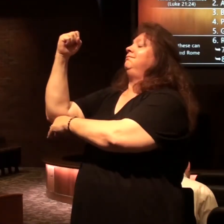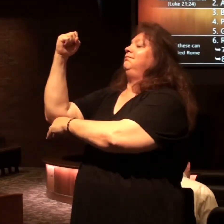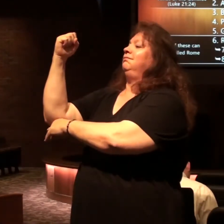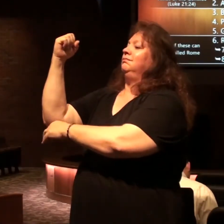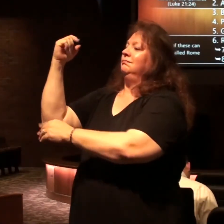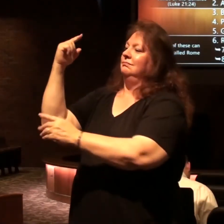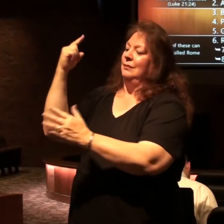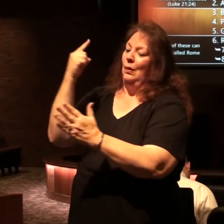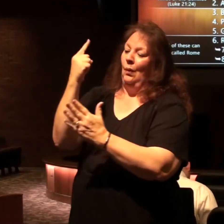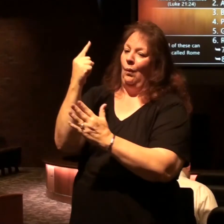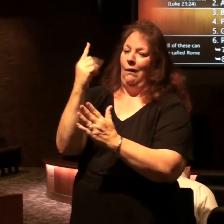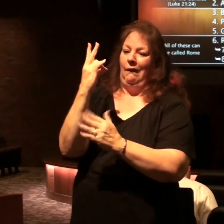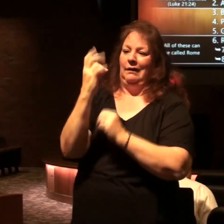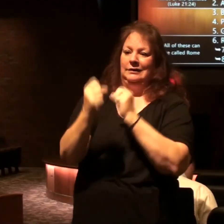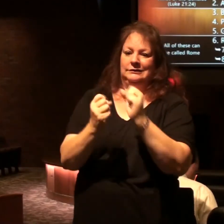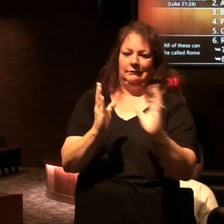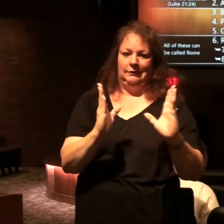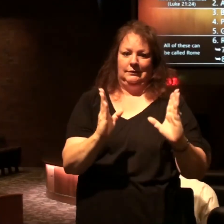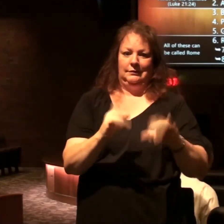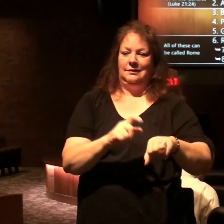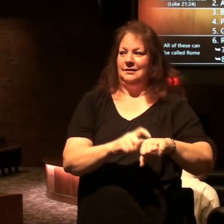down to one seven year period